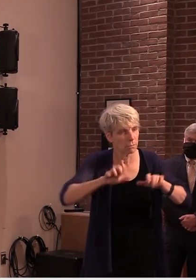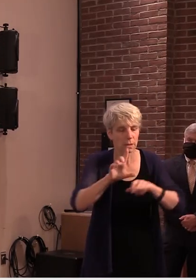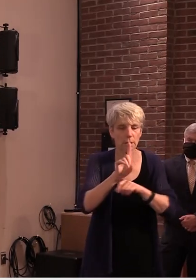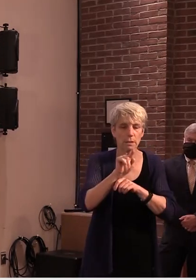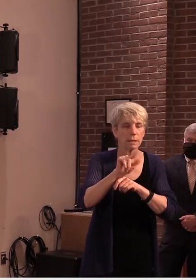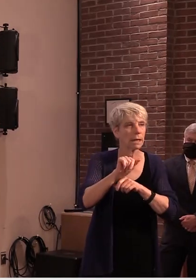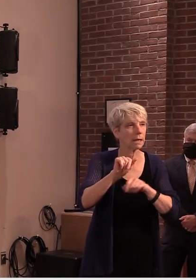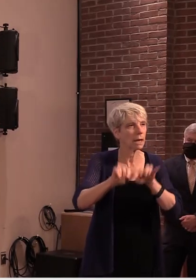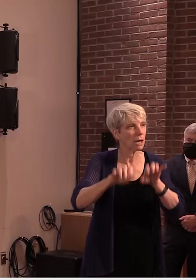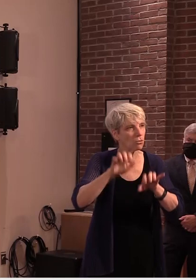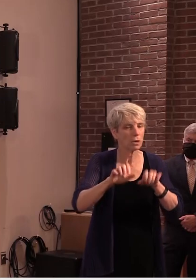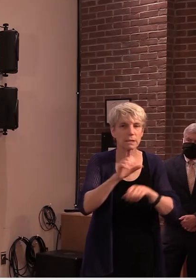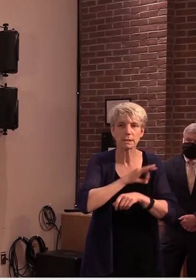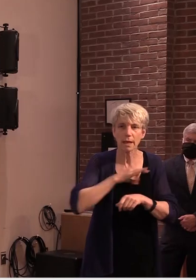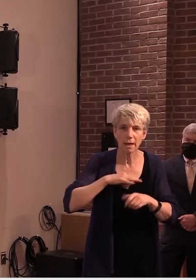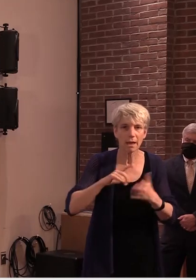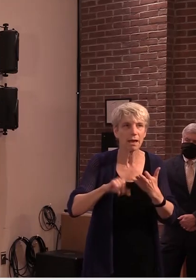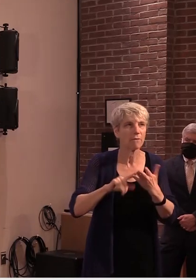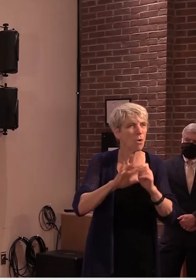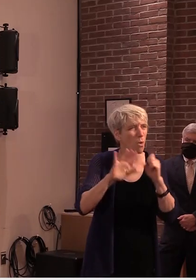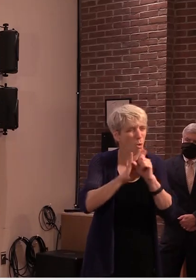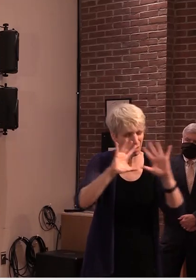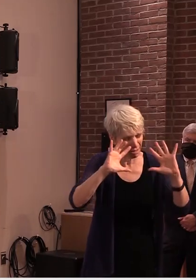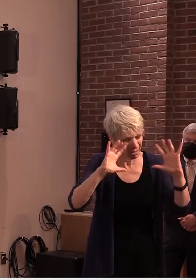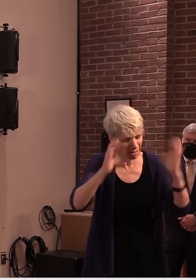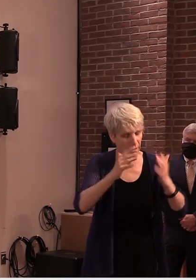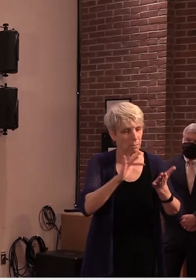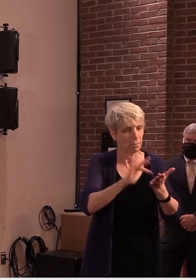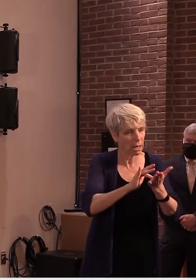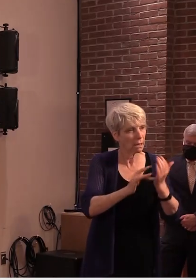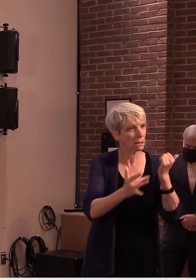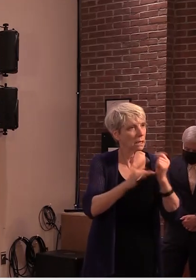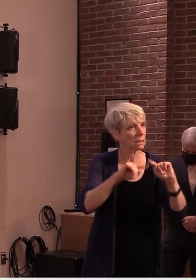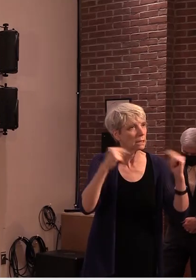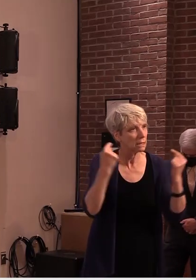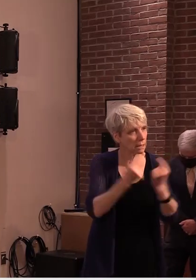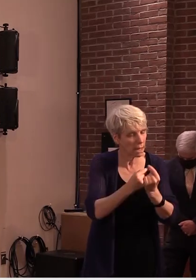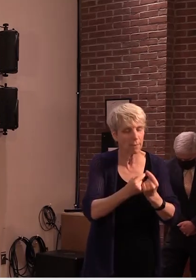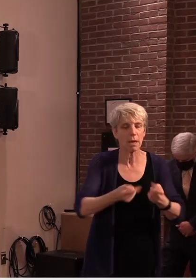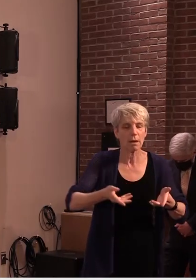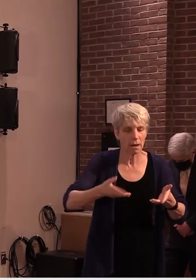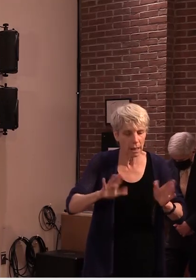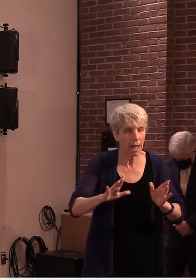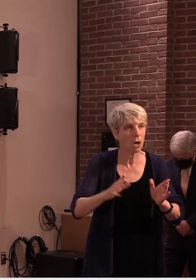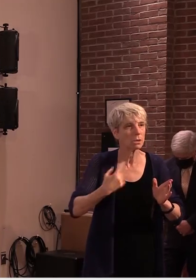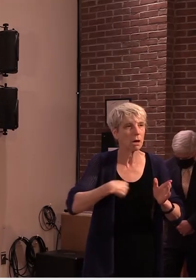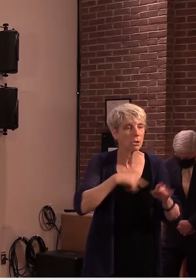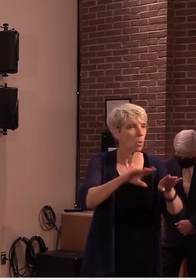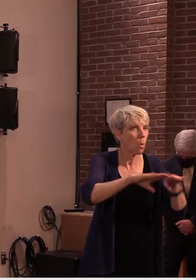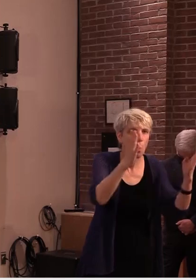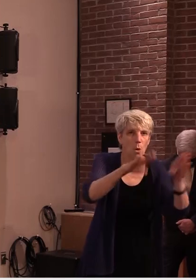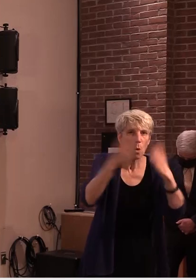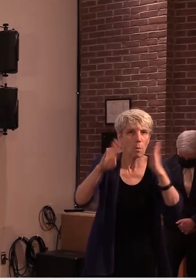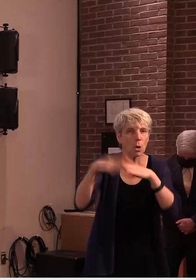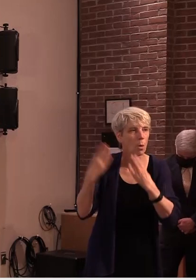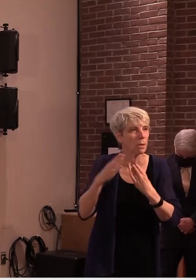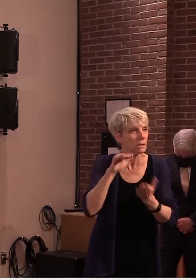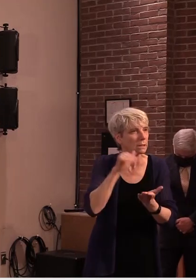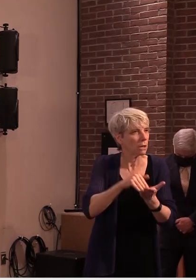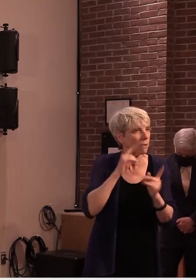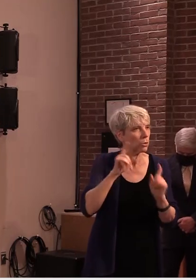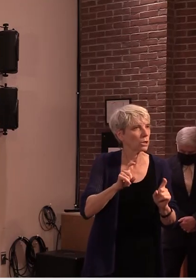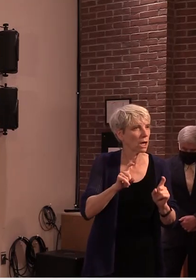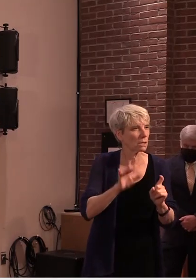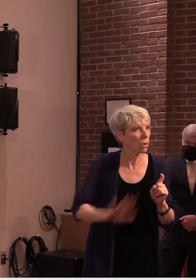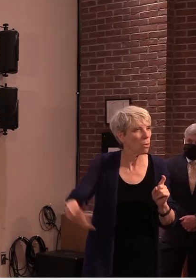an entire medical technical team that make pop-ups happen in a strategic and timely way our local